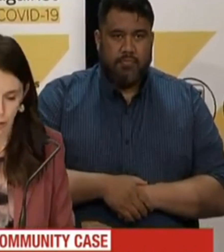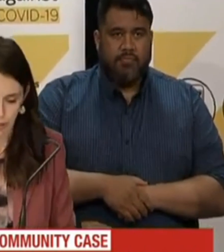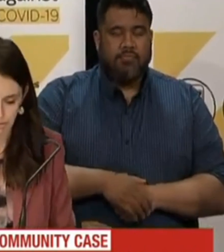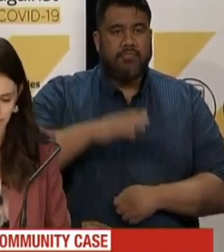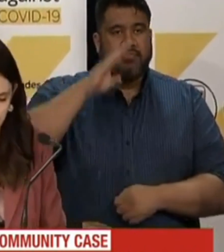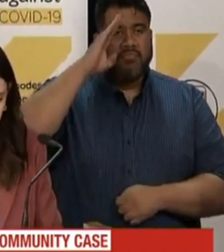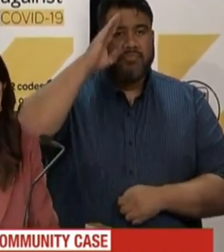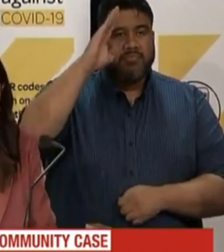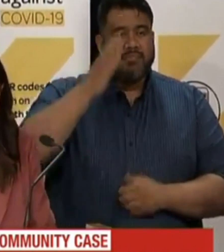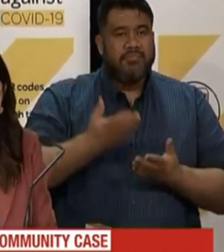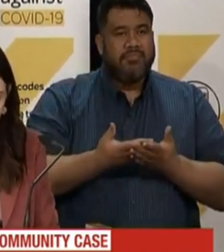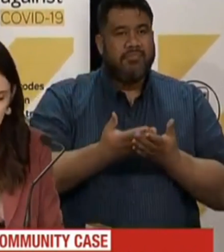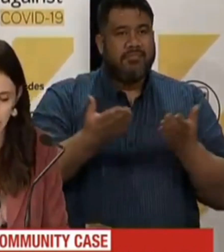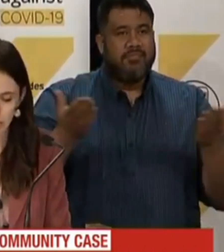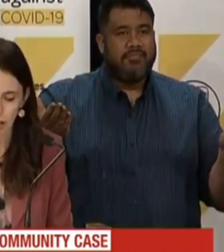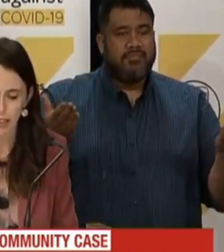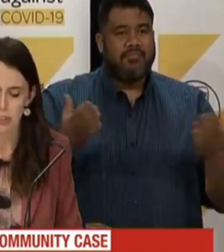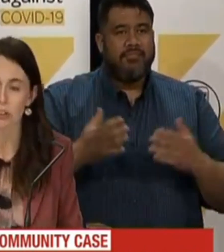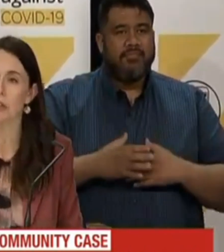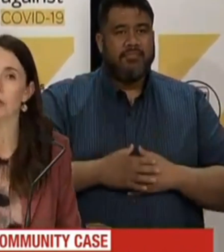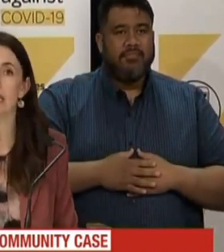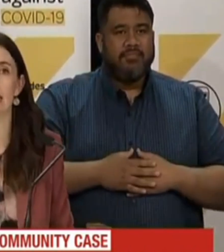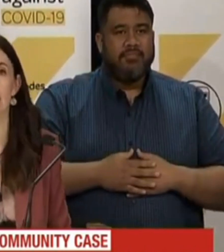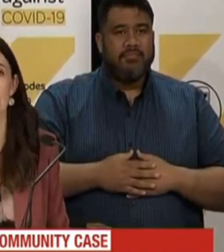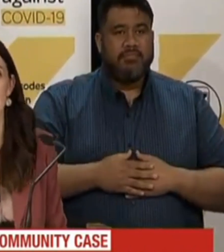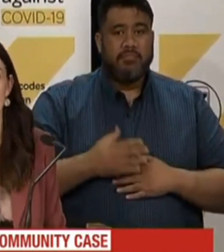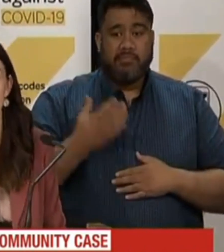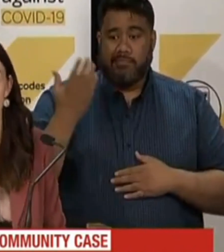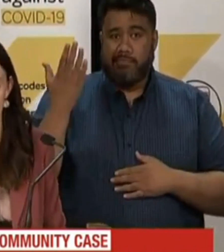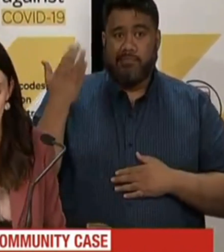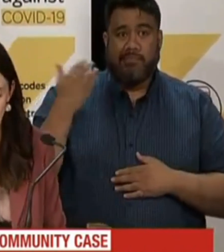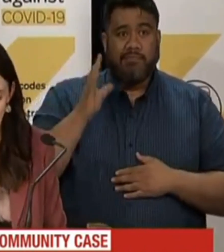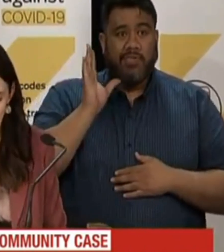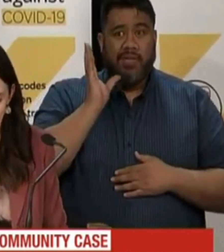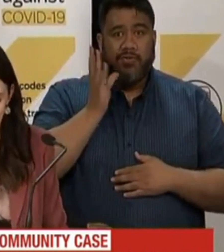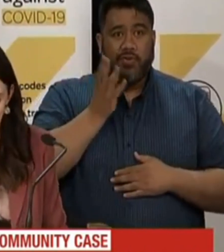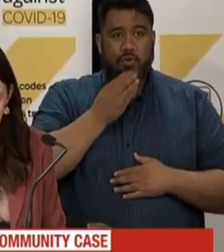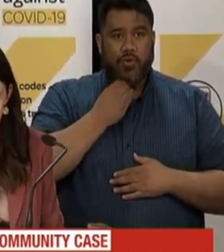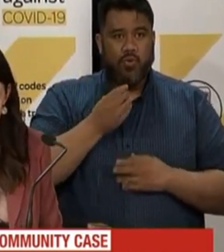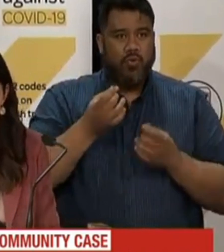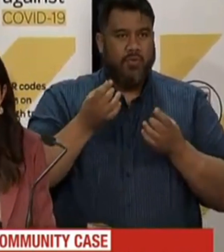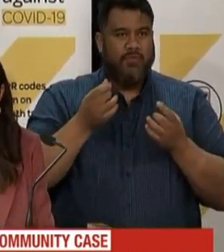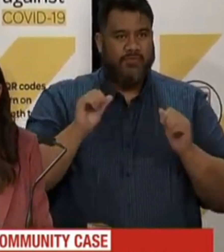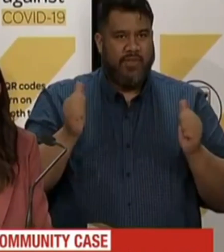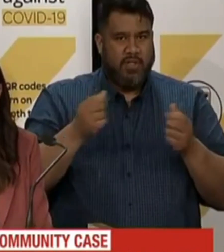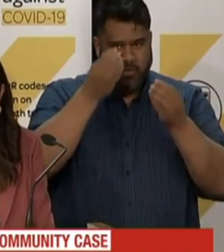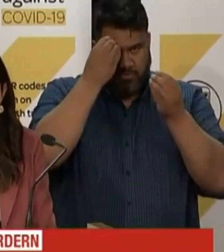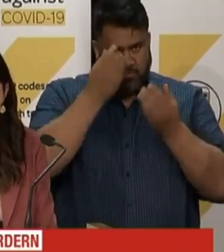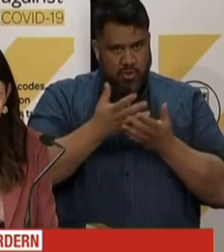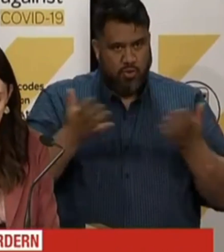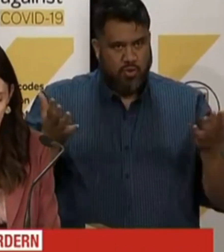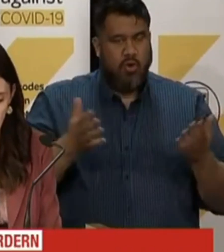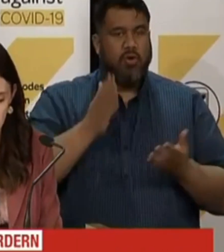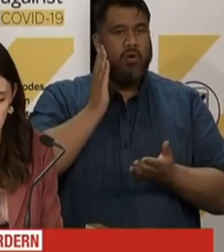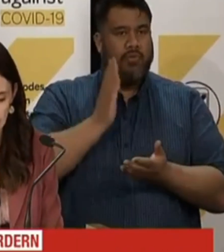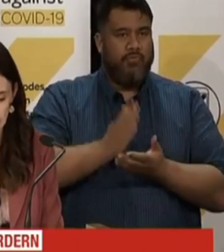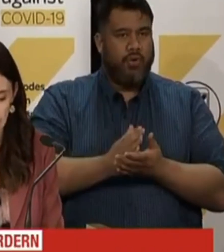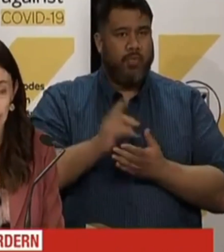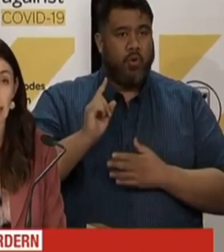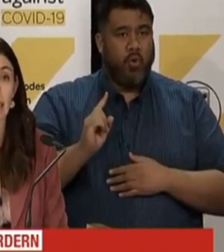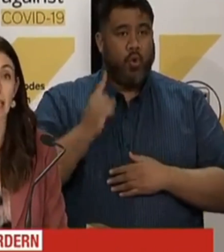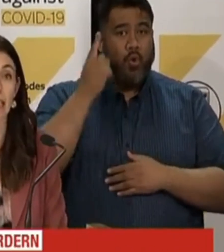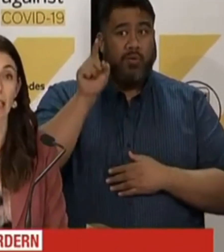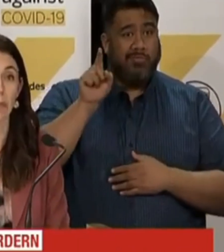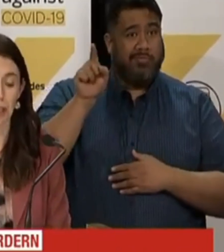Good evening everyone. As we advised earlier this afternoon, we have a positive case of COVID